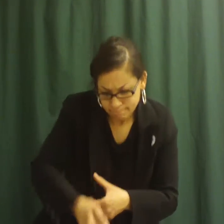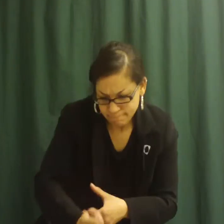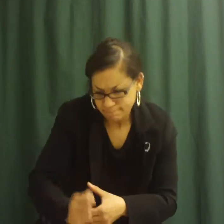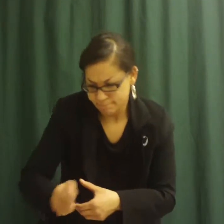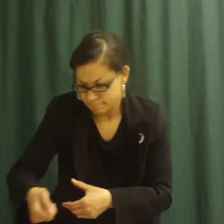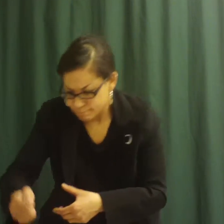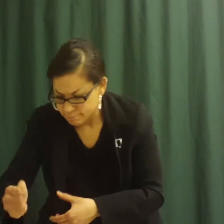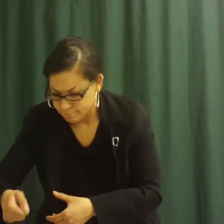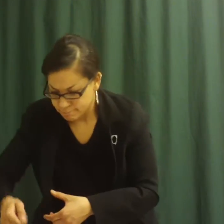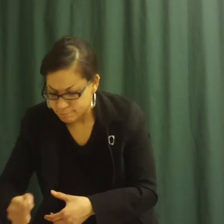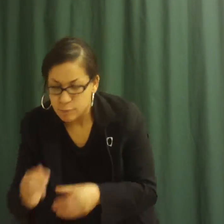them.